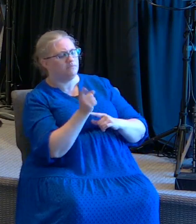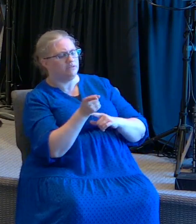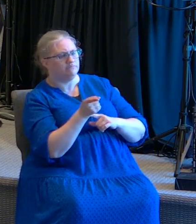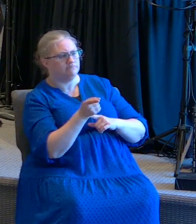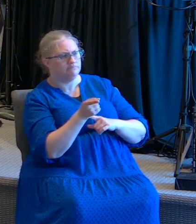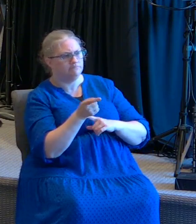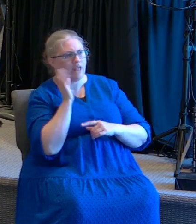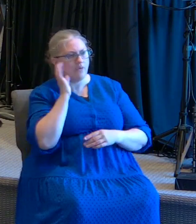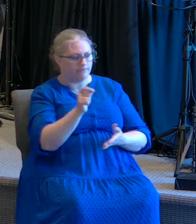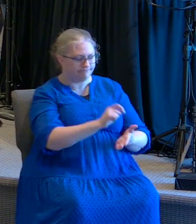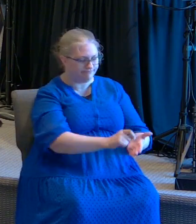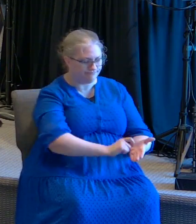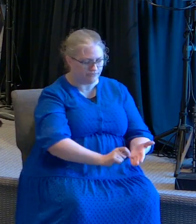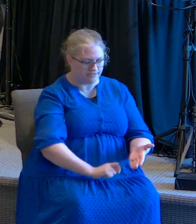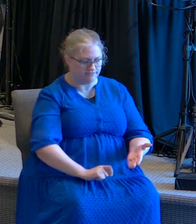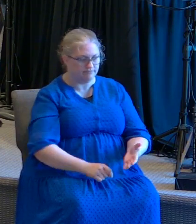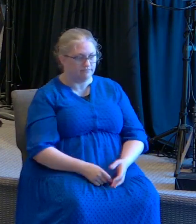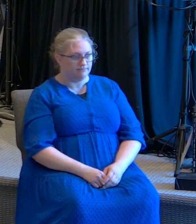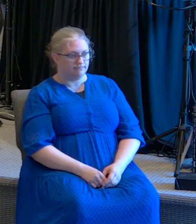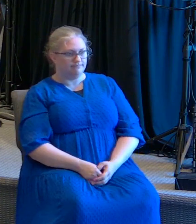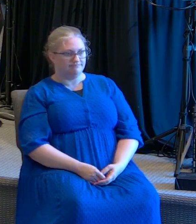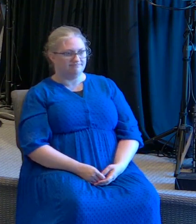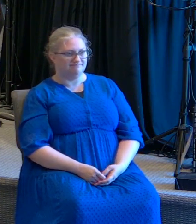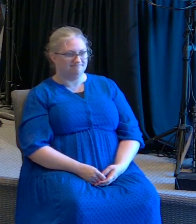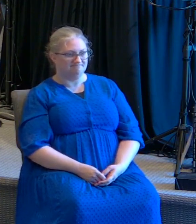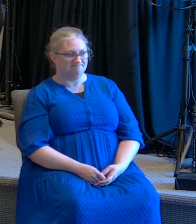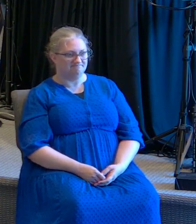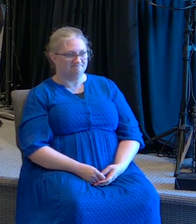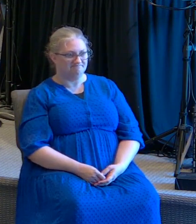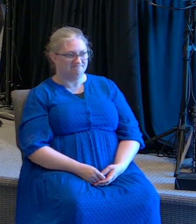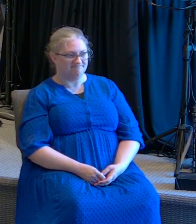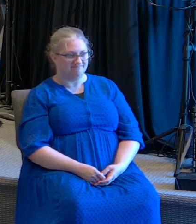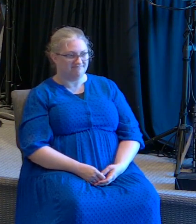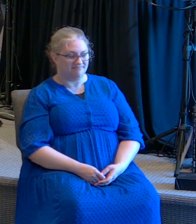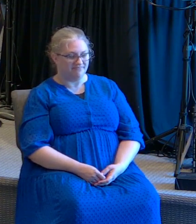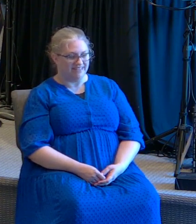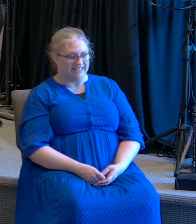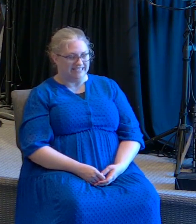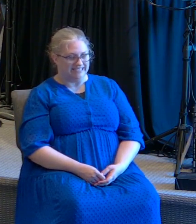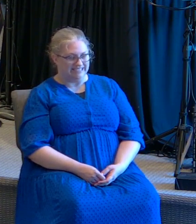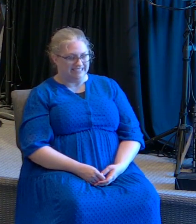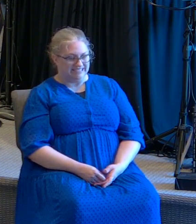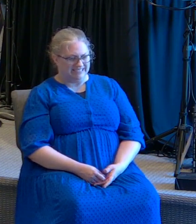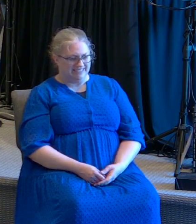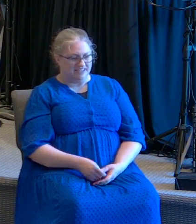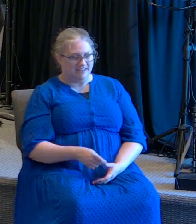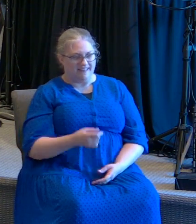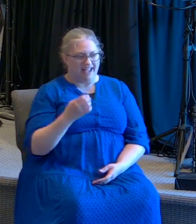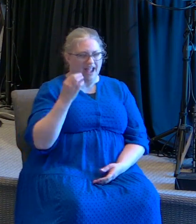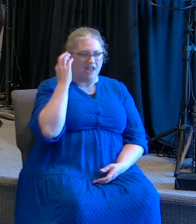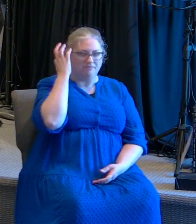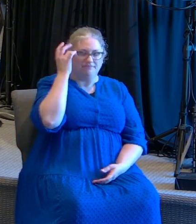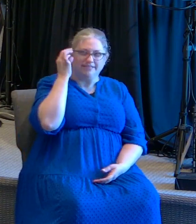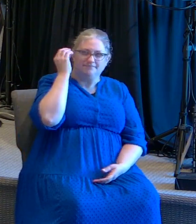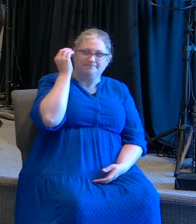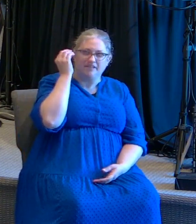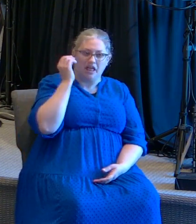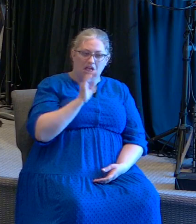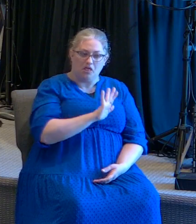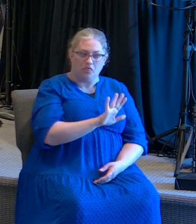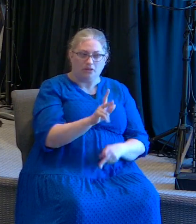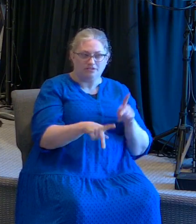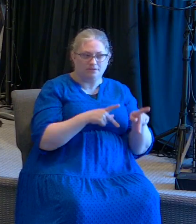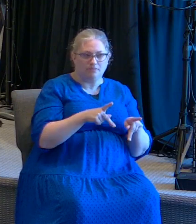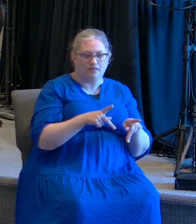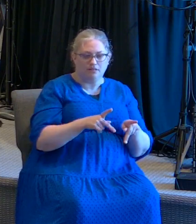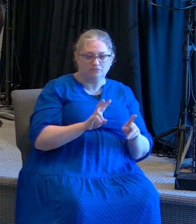things. Dice, déjame escribir unas cosas. I wonder if they were like looking over his shoulder. What's he doing over